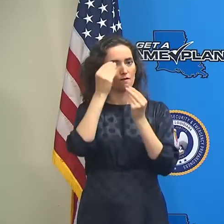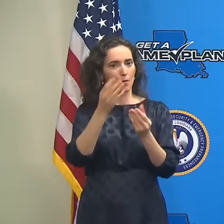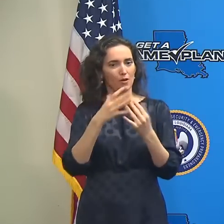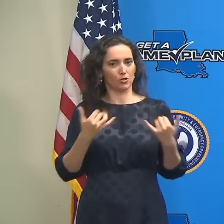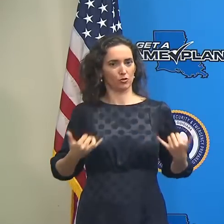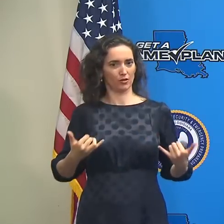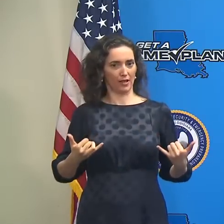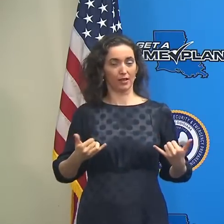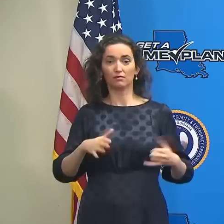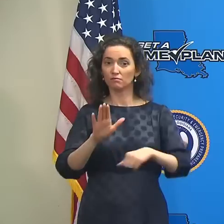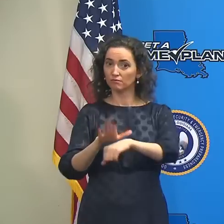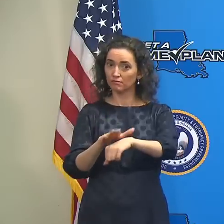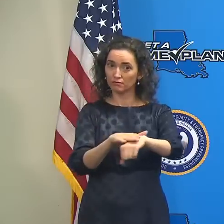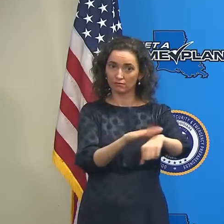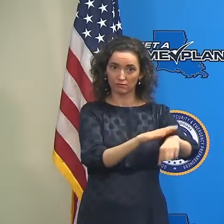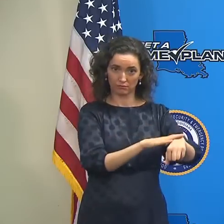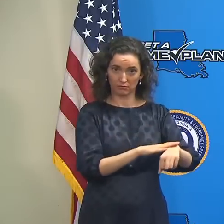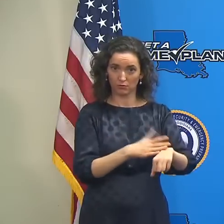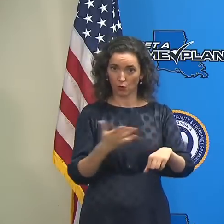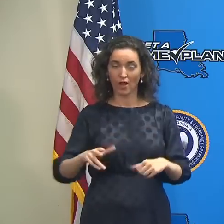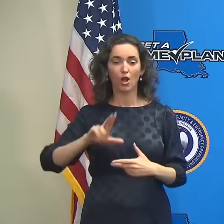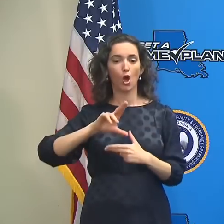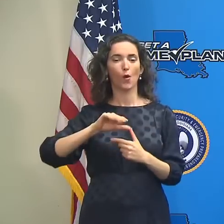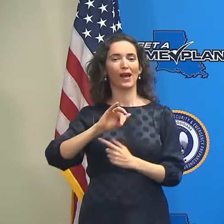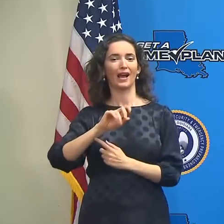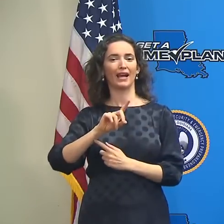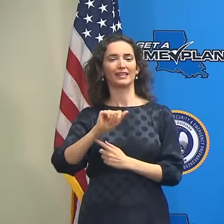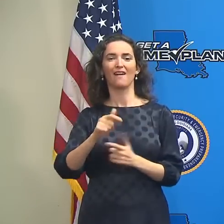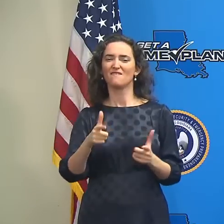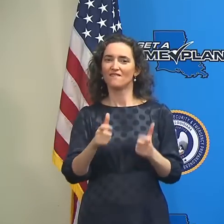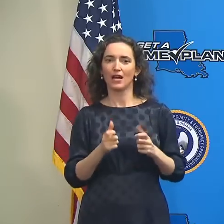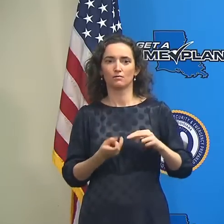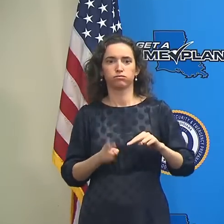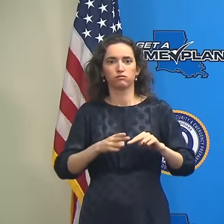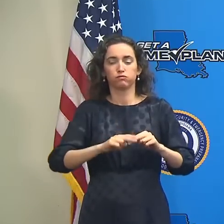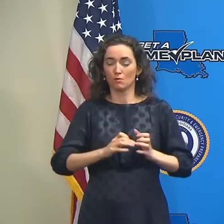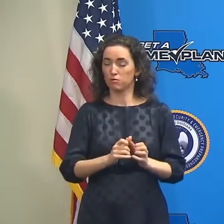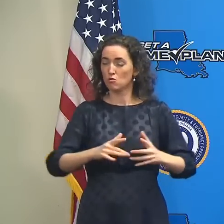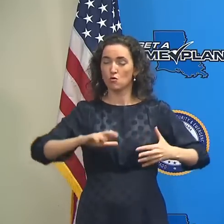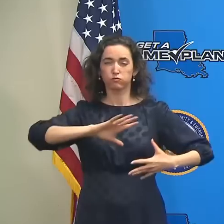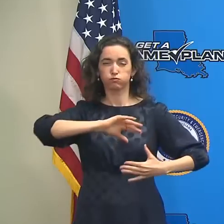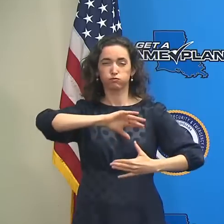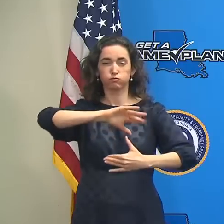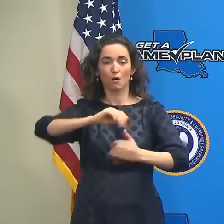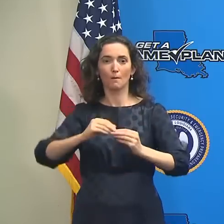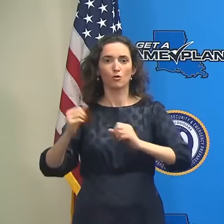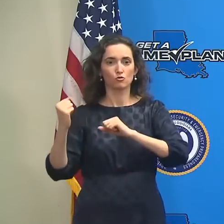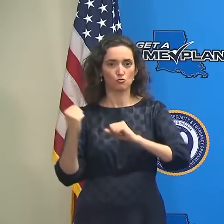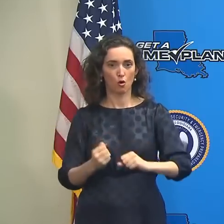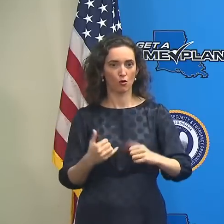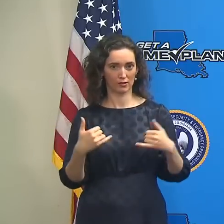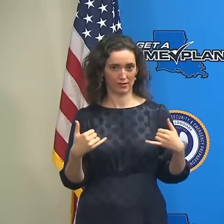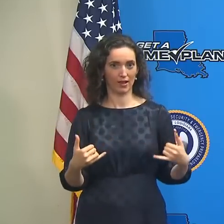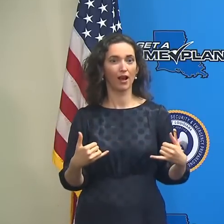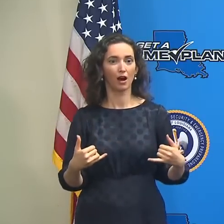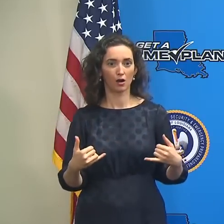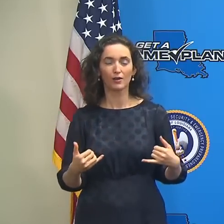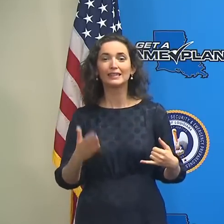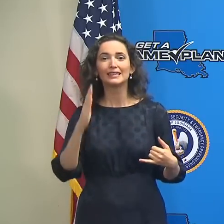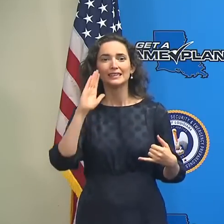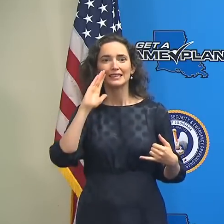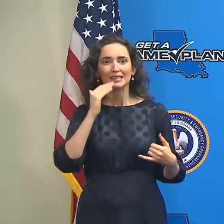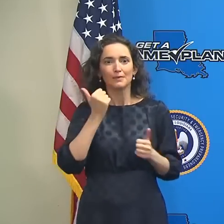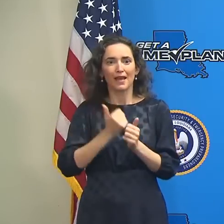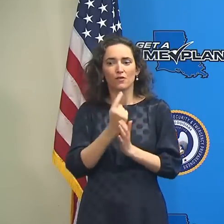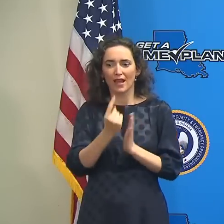you is Hurricane Ida is rapidly intensifying, and the situation is changing, it seems, by